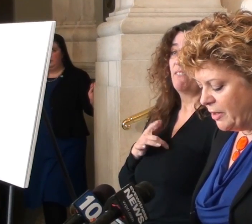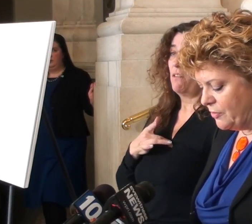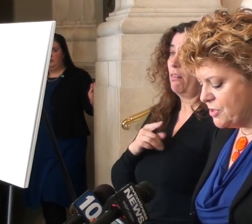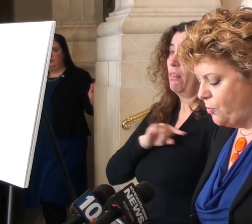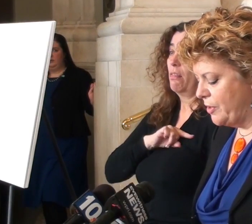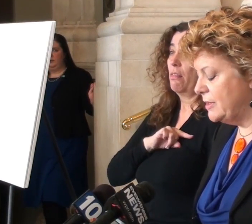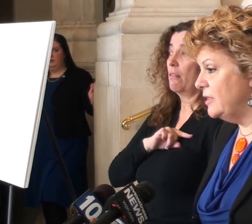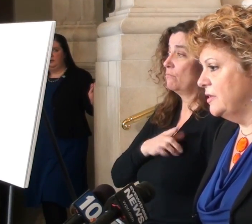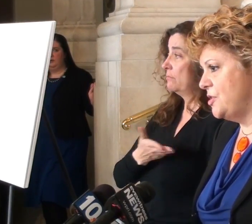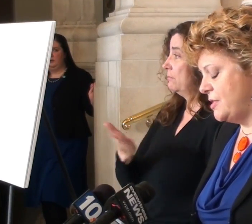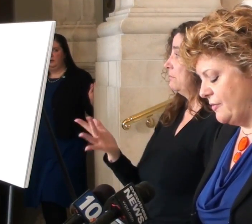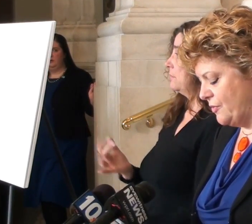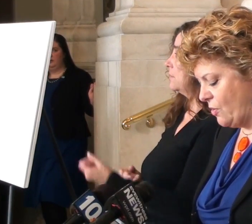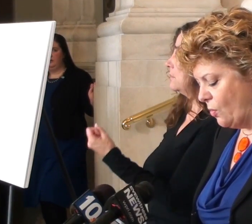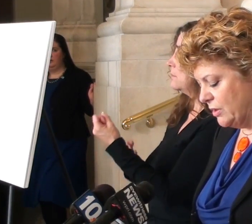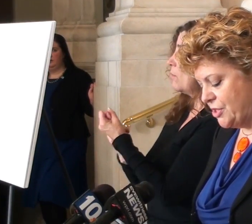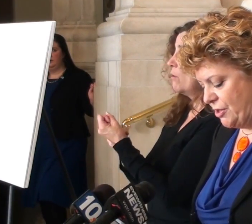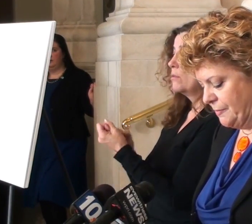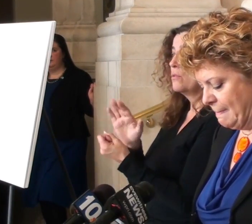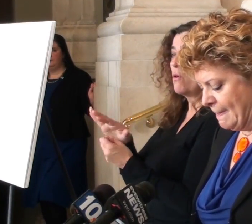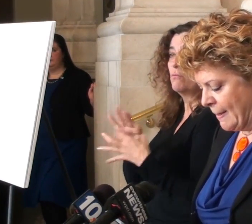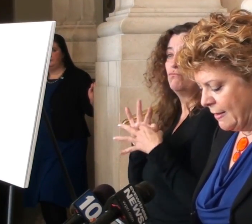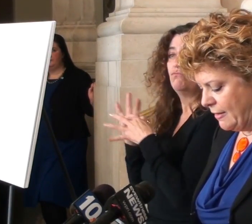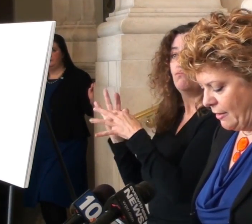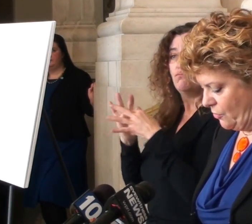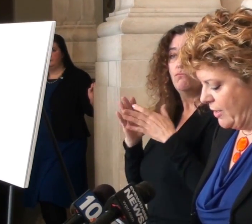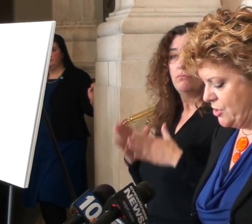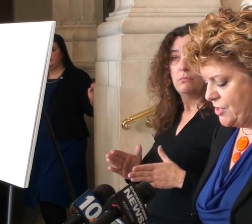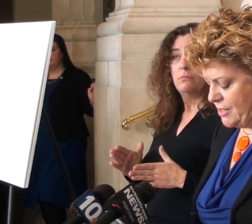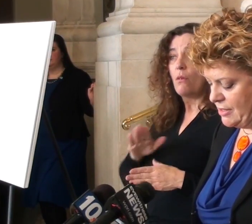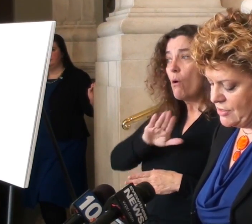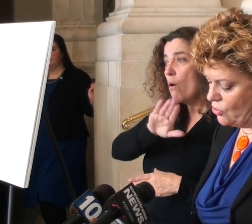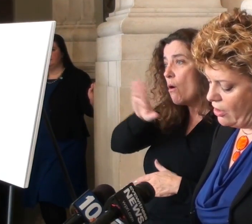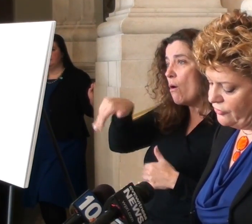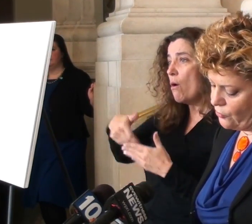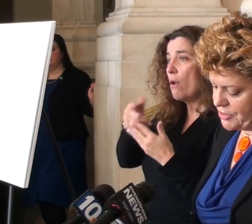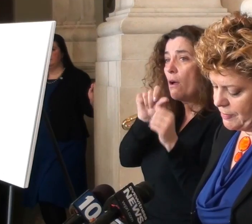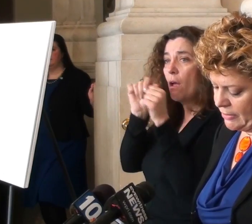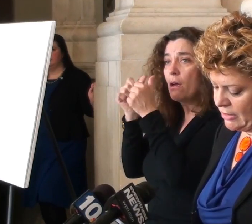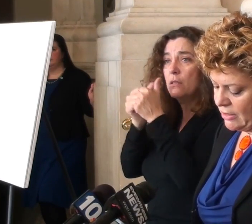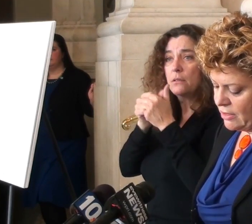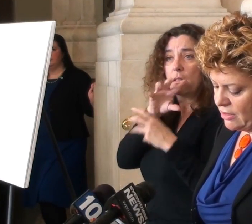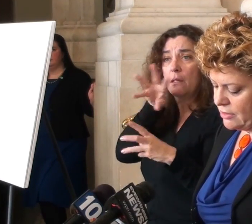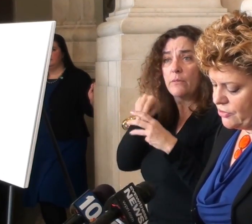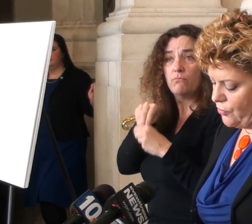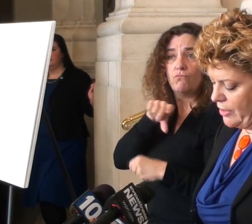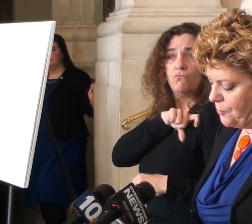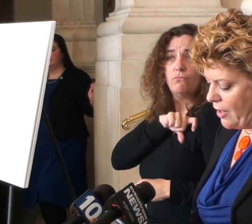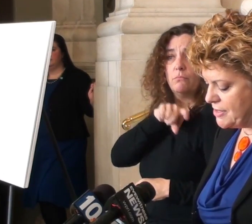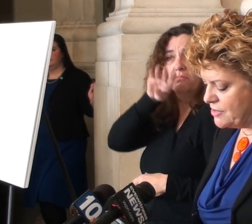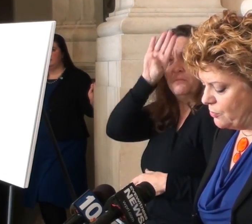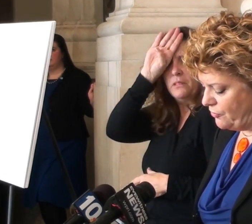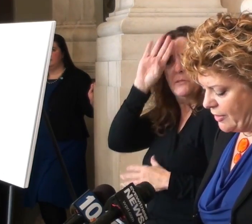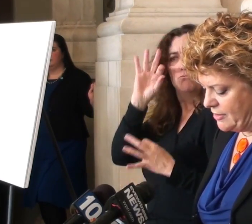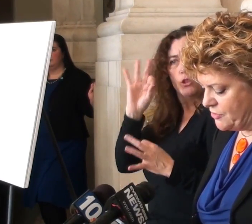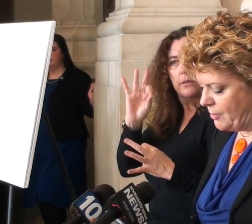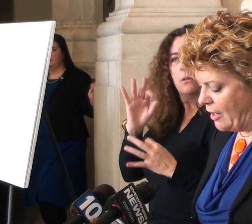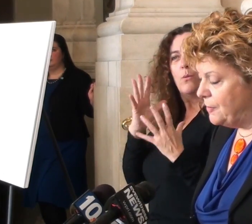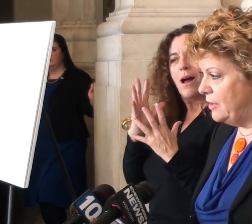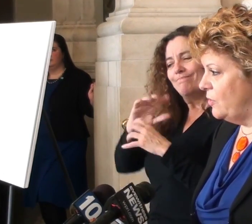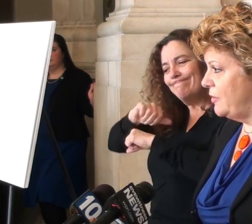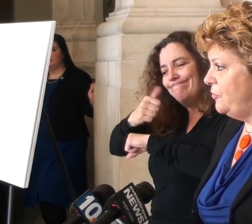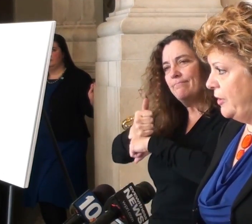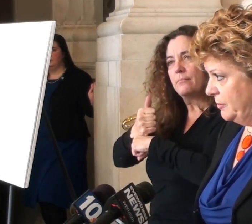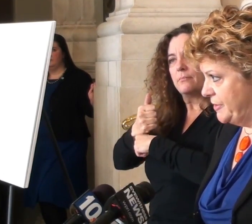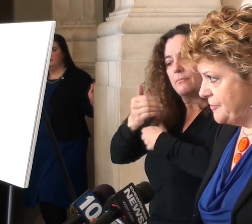I'm here to support the diligence of the coalition, the other agencies, law enforcement, to create a process to prevent this